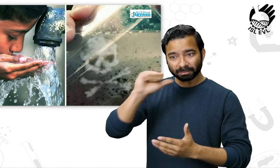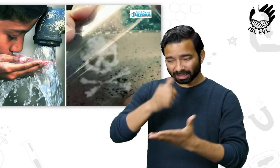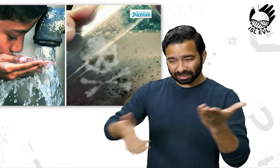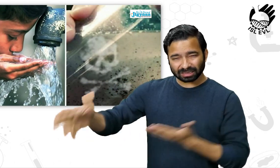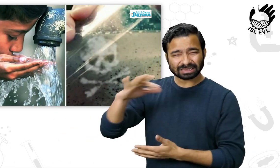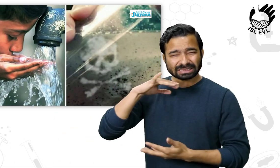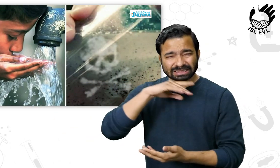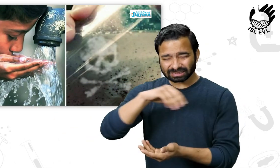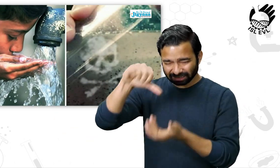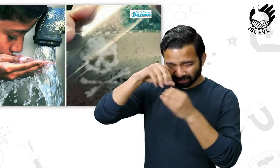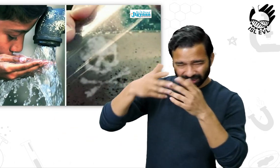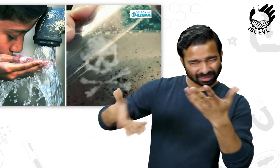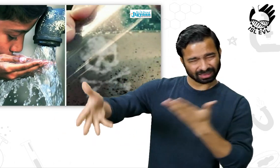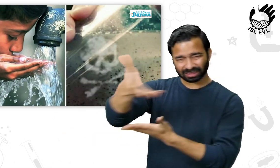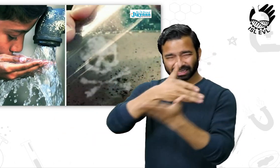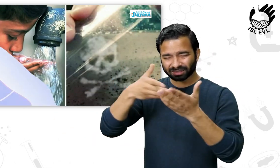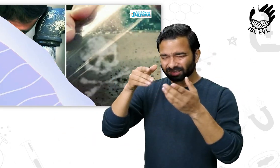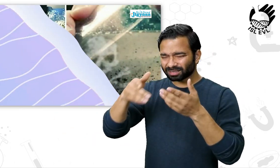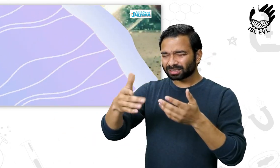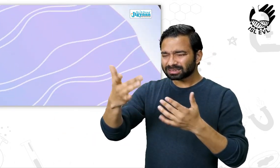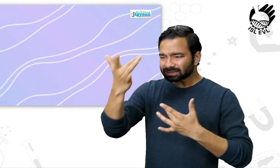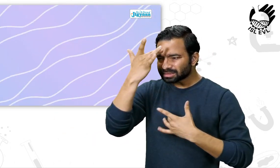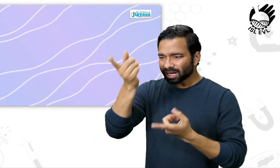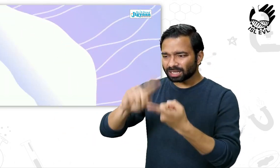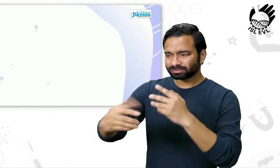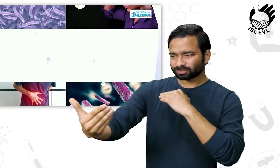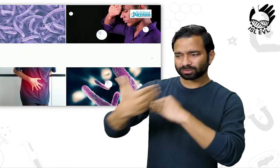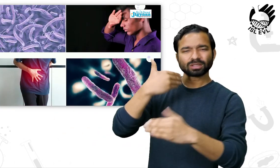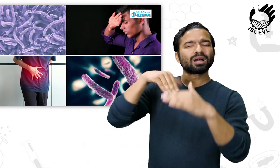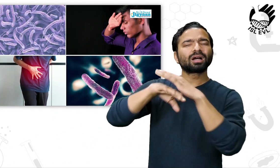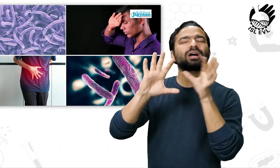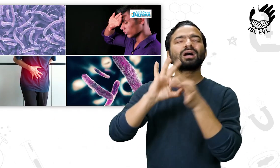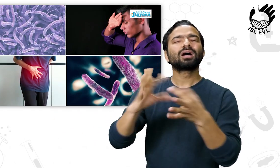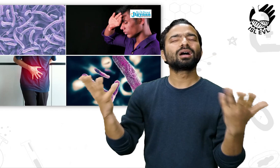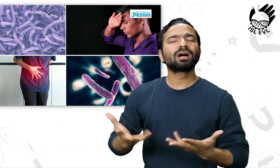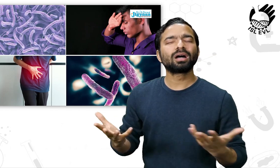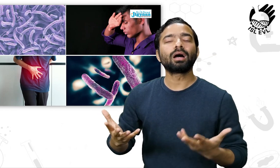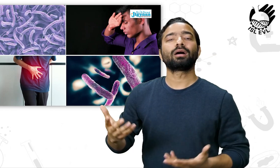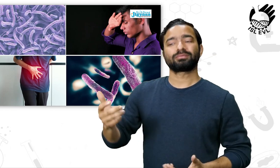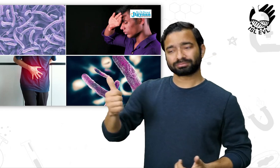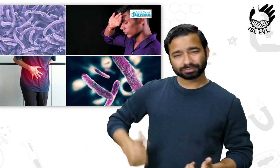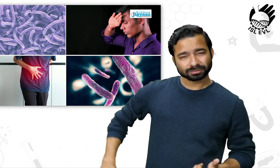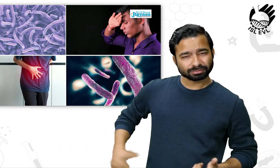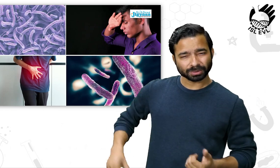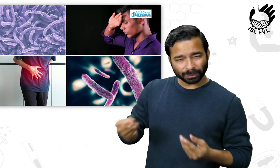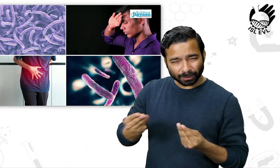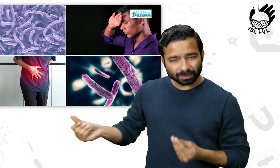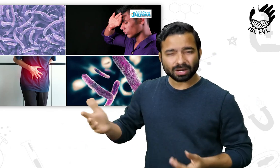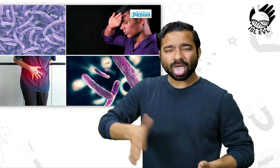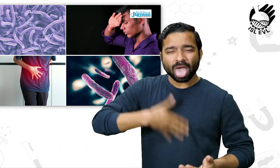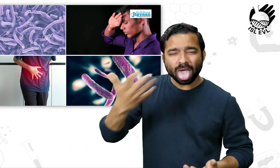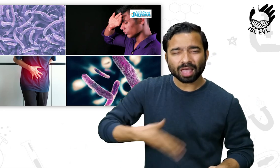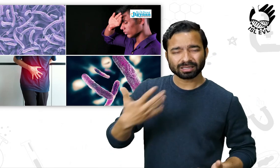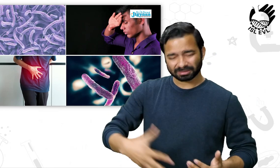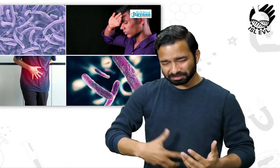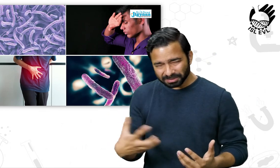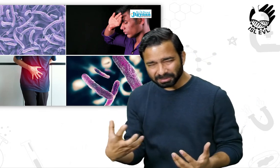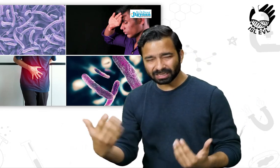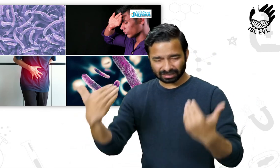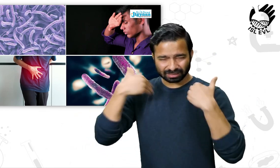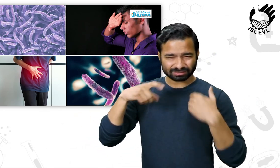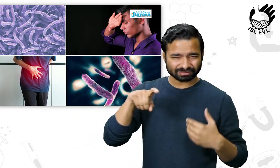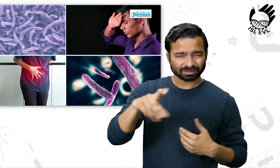Consumption of contaminated water can lead to diseases like diarrhea, cholera, dysentery,